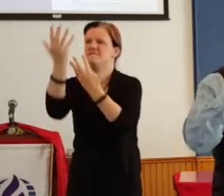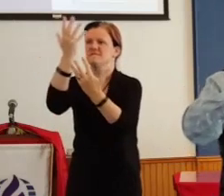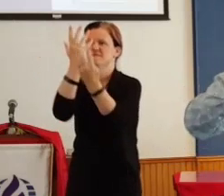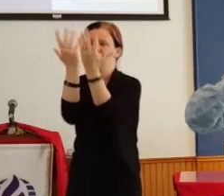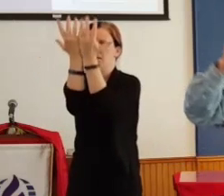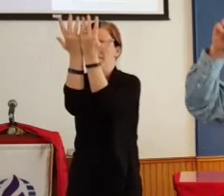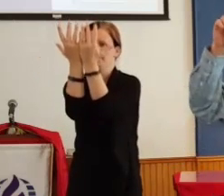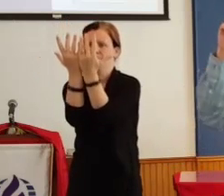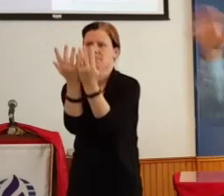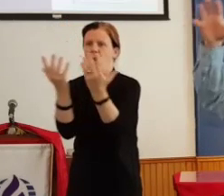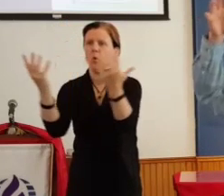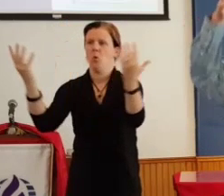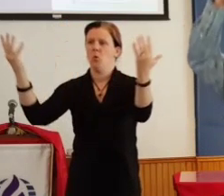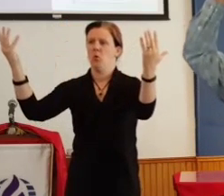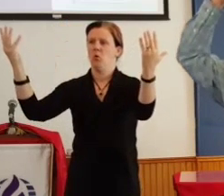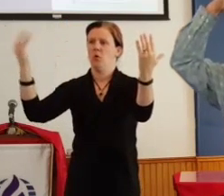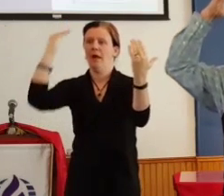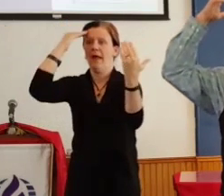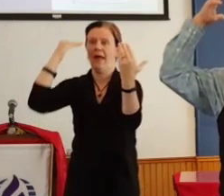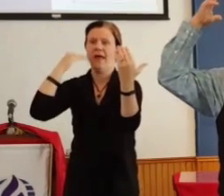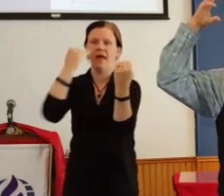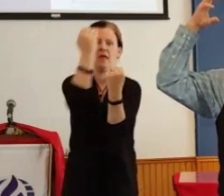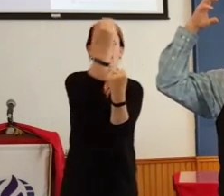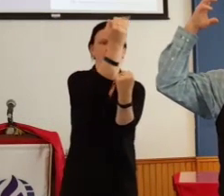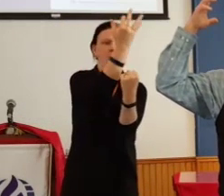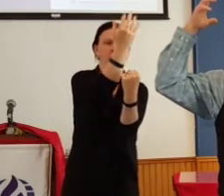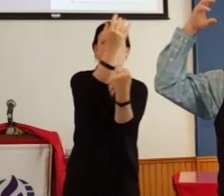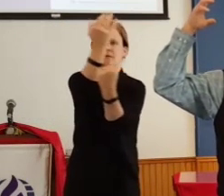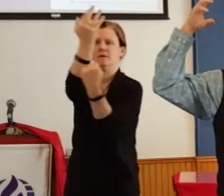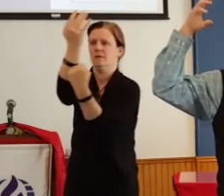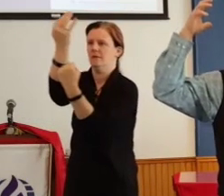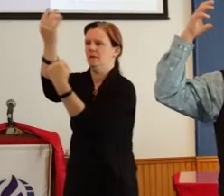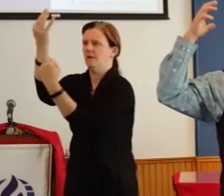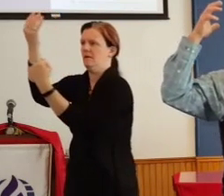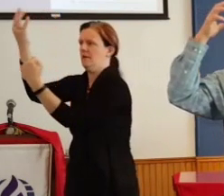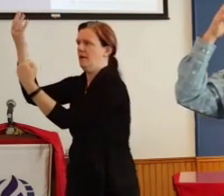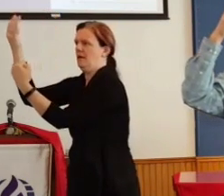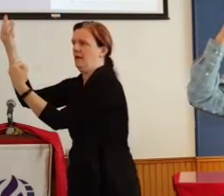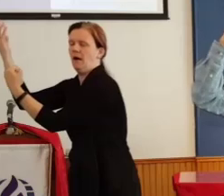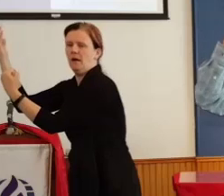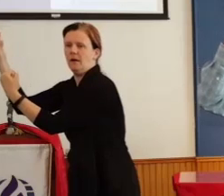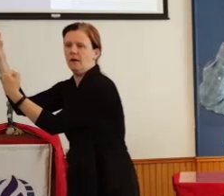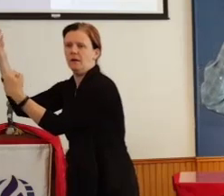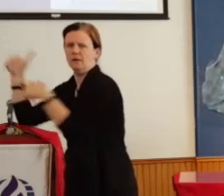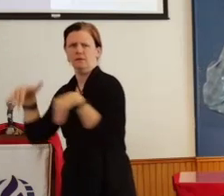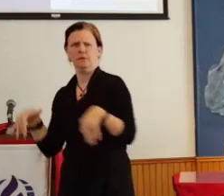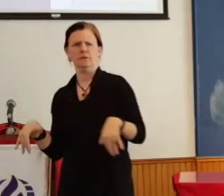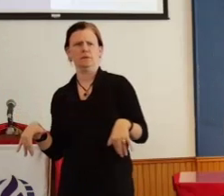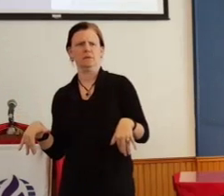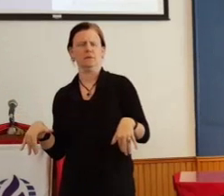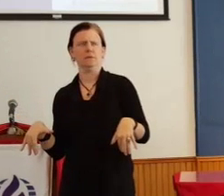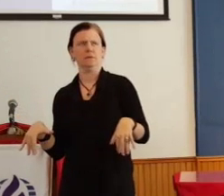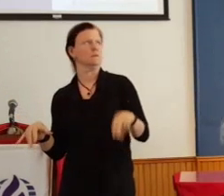break off and they come to rest on top of your head. They surround your head. Oh my goodness.